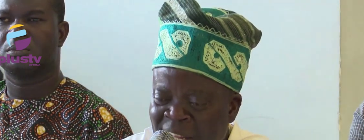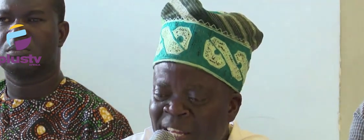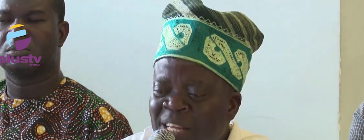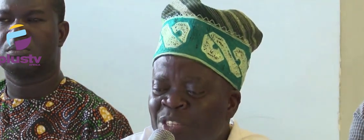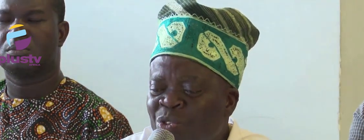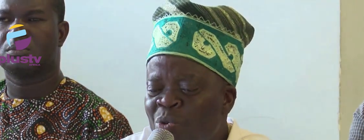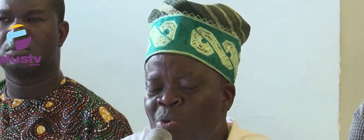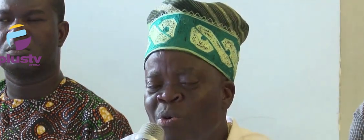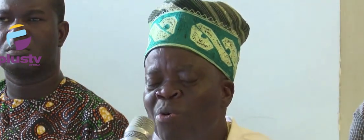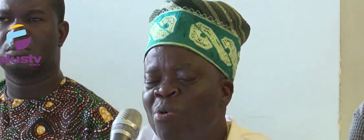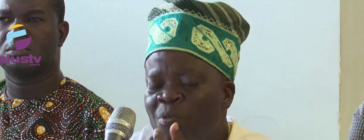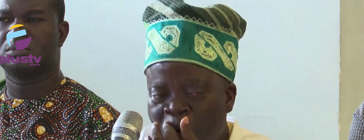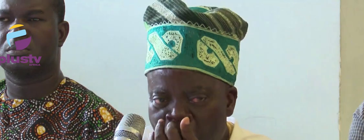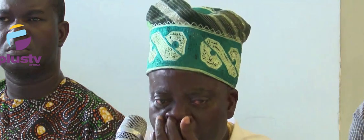here,